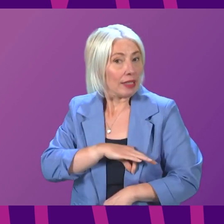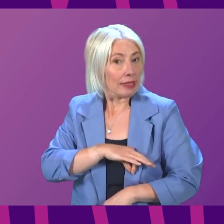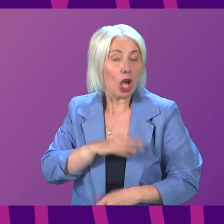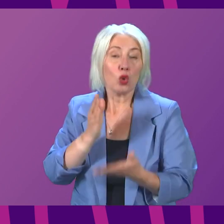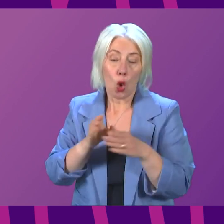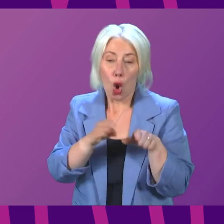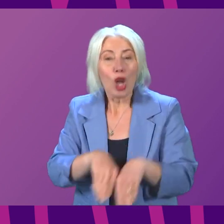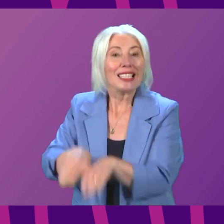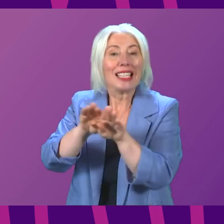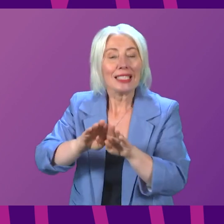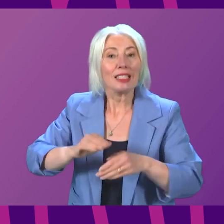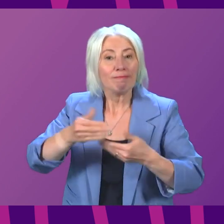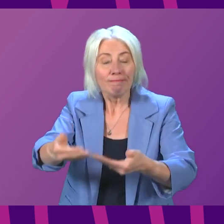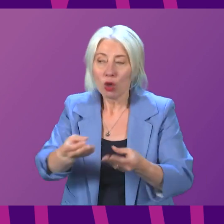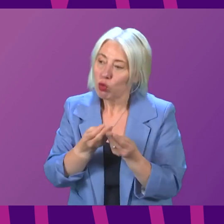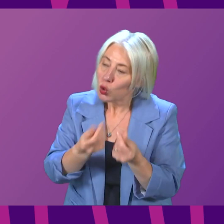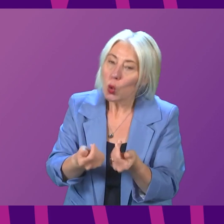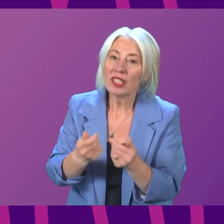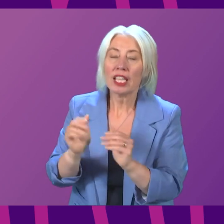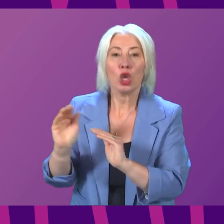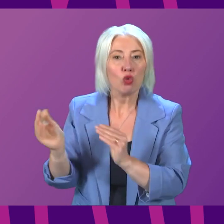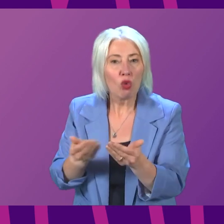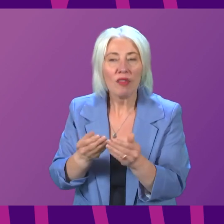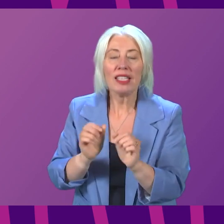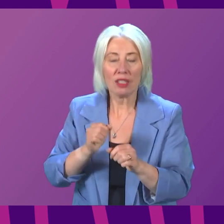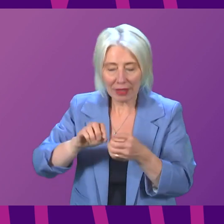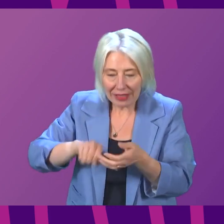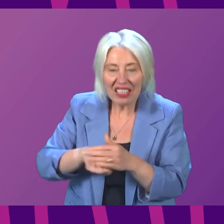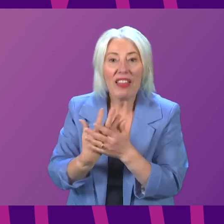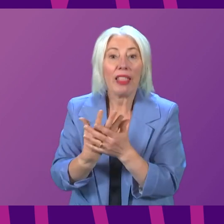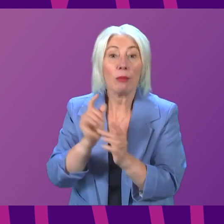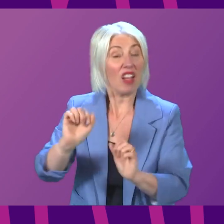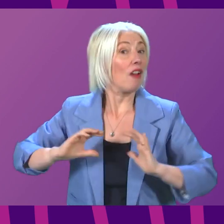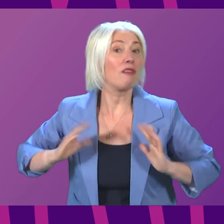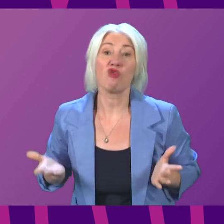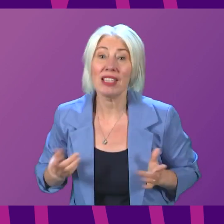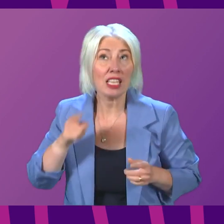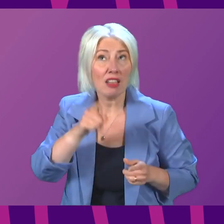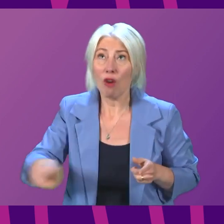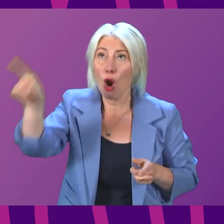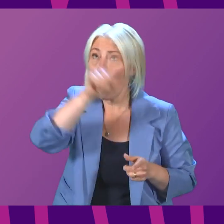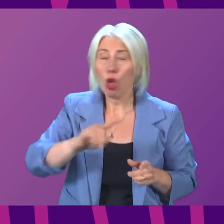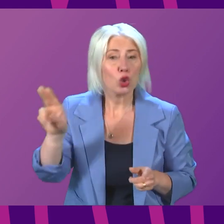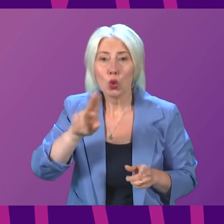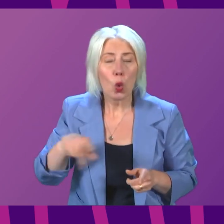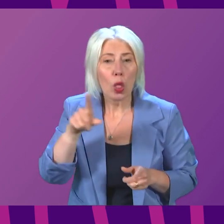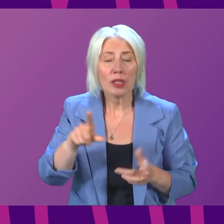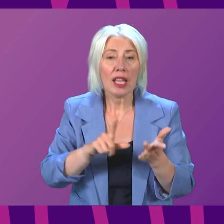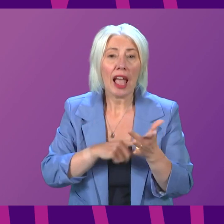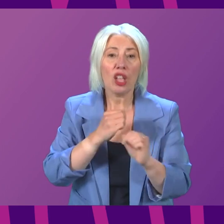consistent delivery, resources and services have been developed. These are freely provided to schools on the